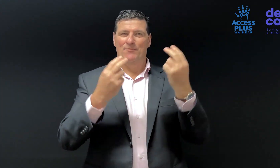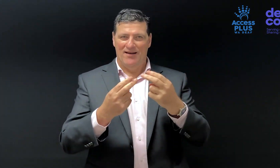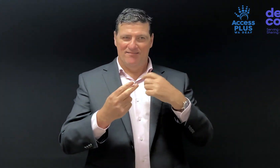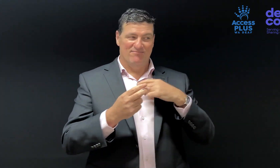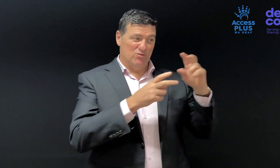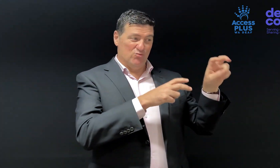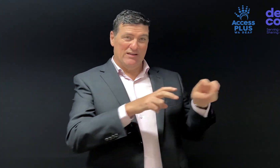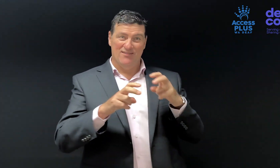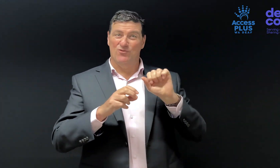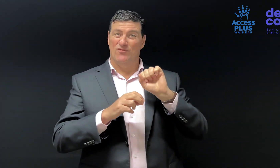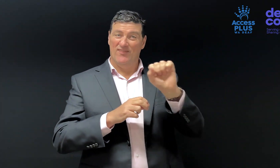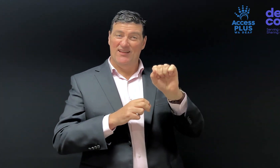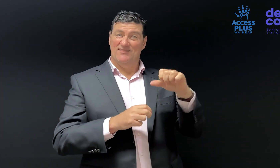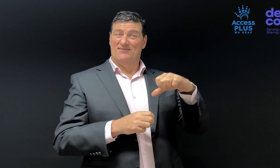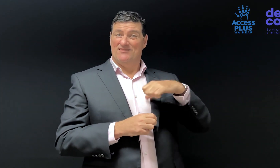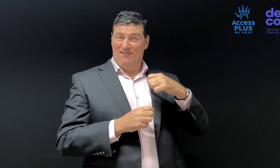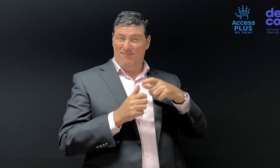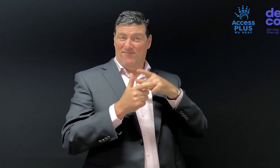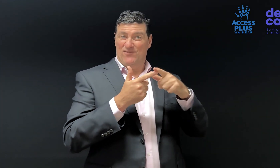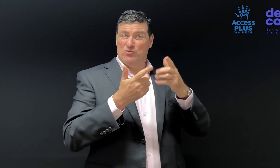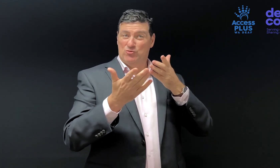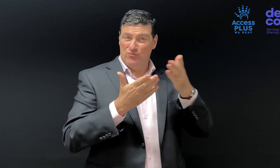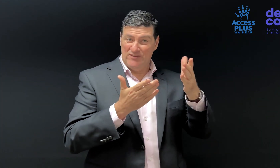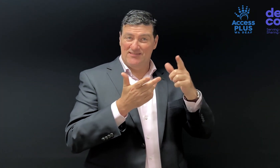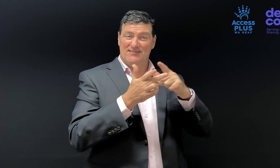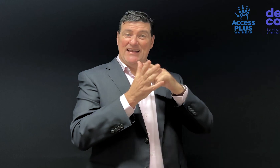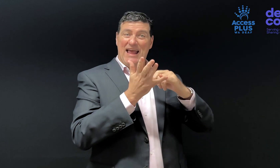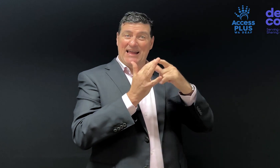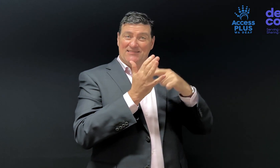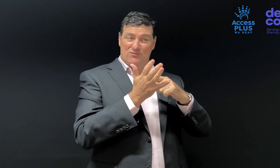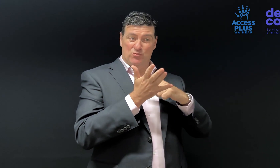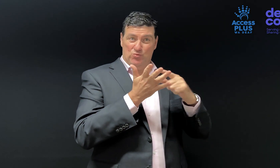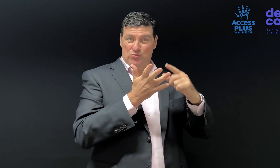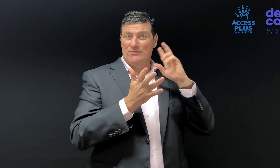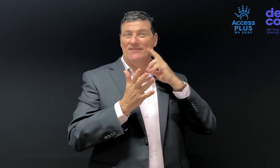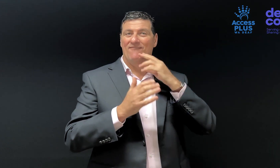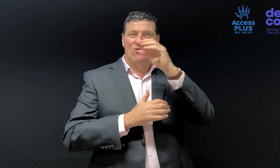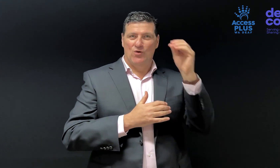became a part of our family. They transferred their staff, services and assets to Deaf Connect.